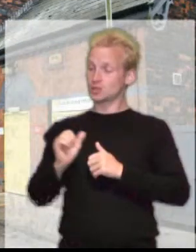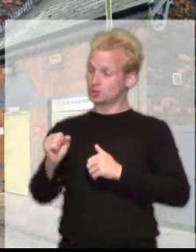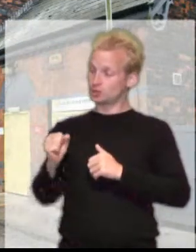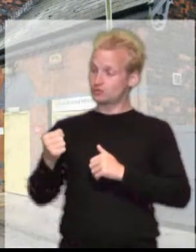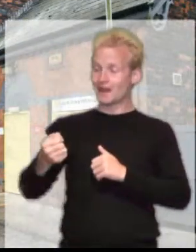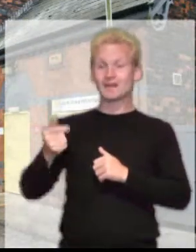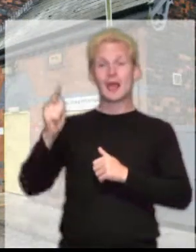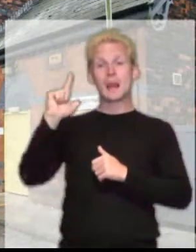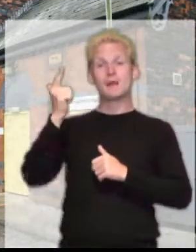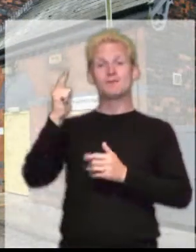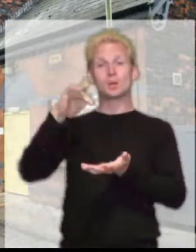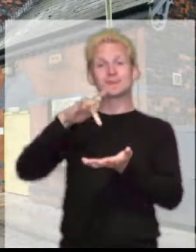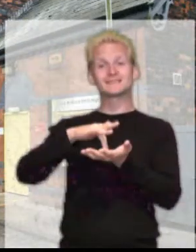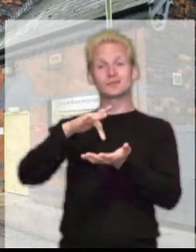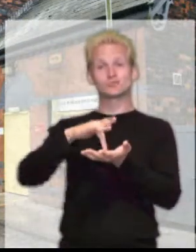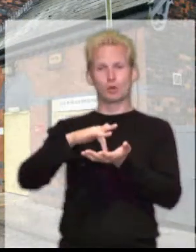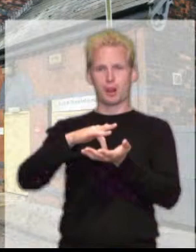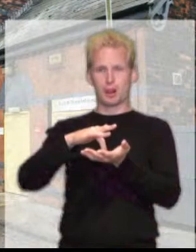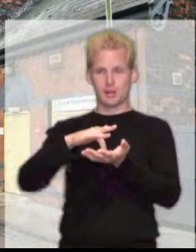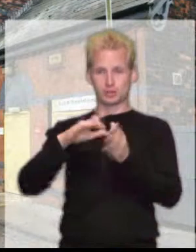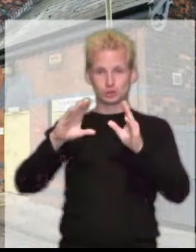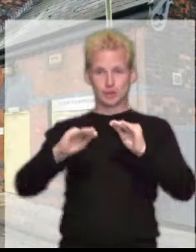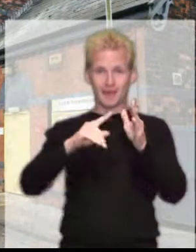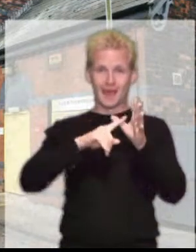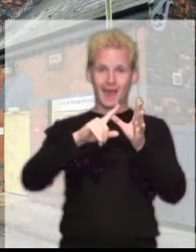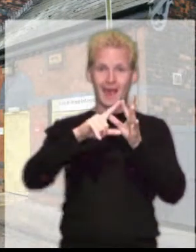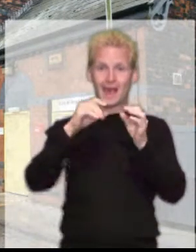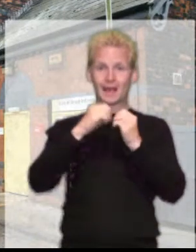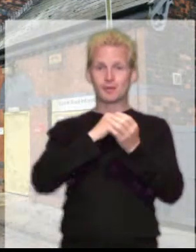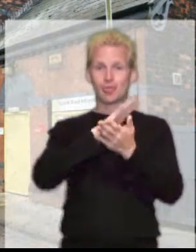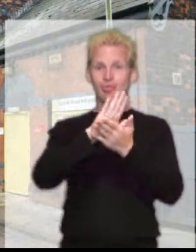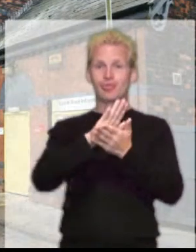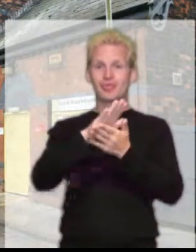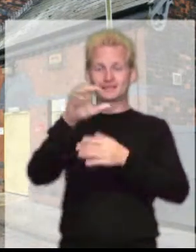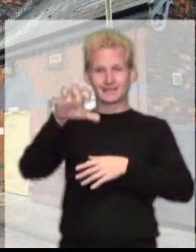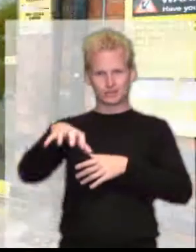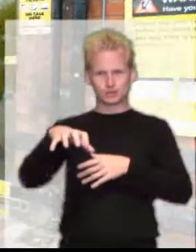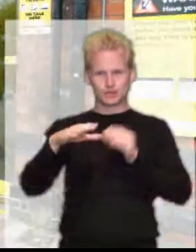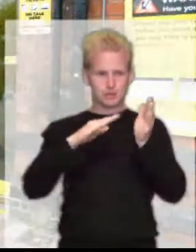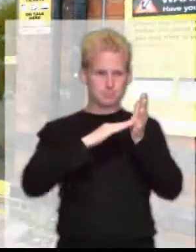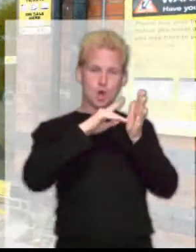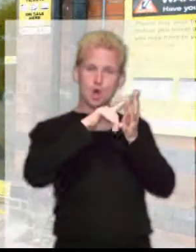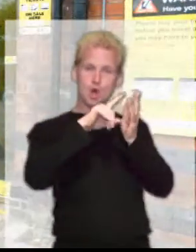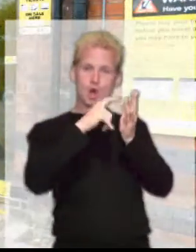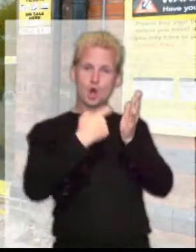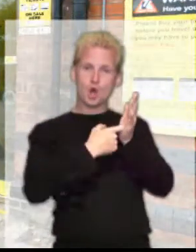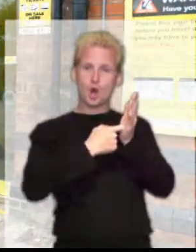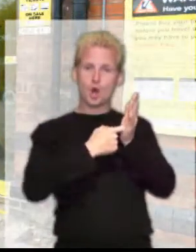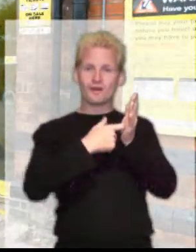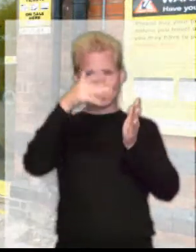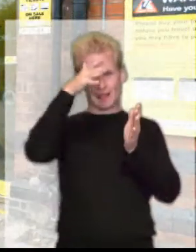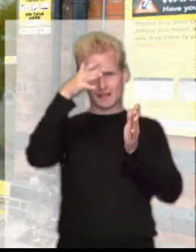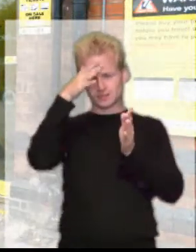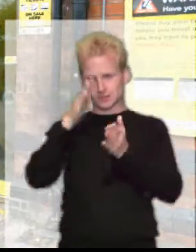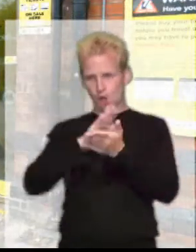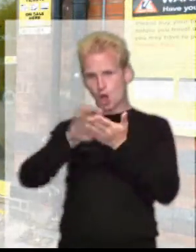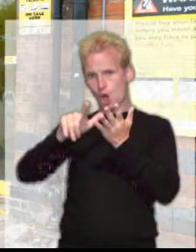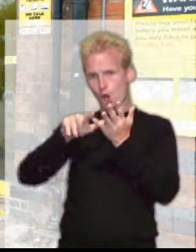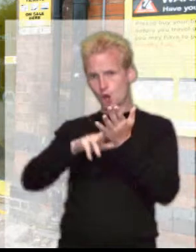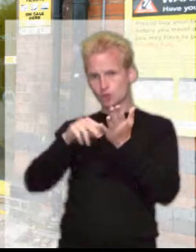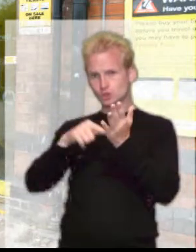Liverpool Central stopping at Egberth Station. Moorfields, Hunt's Cross Direction,